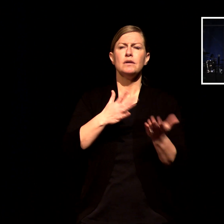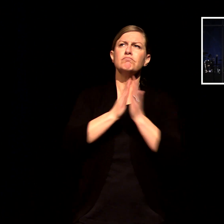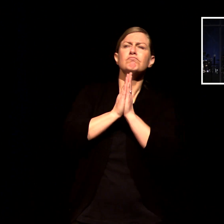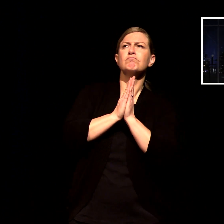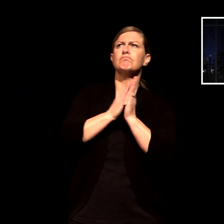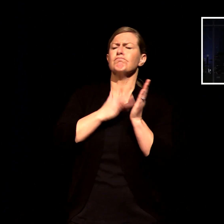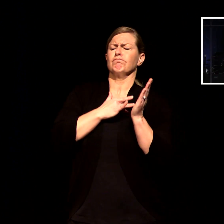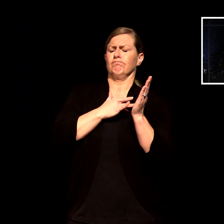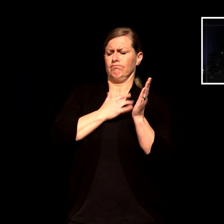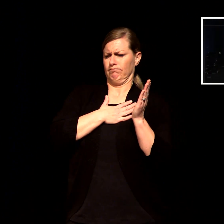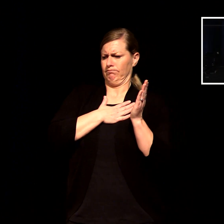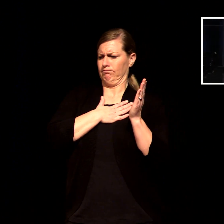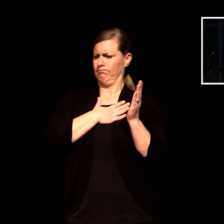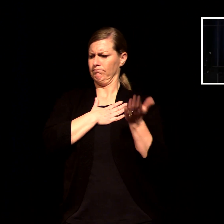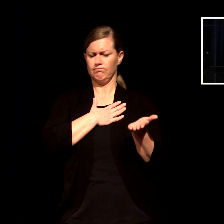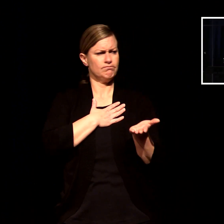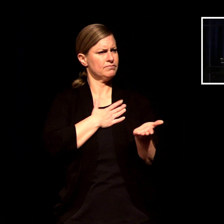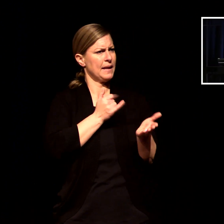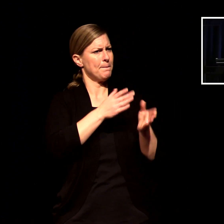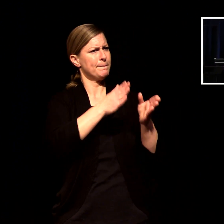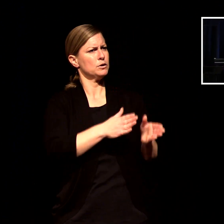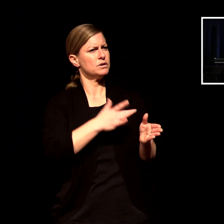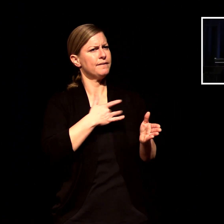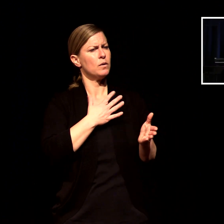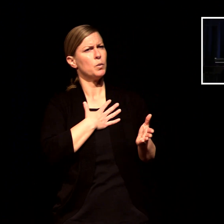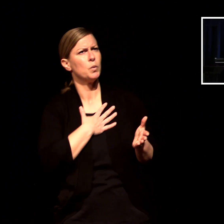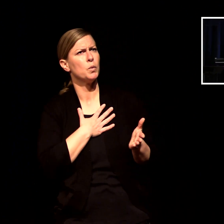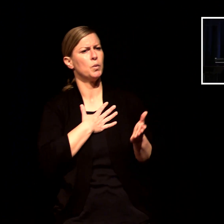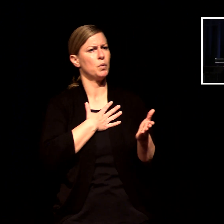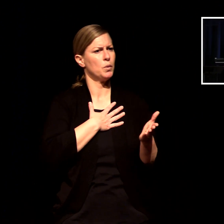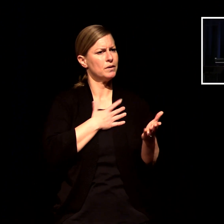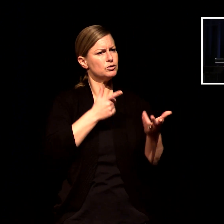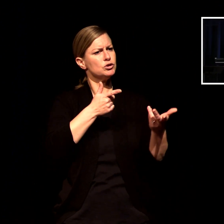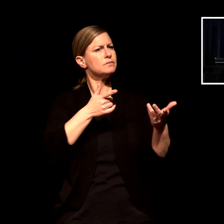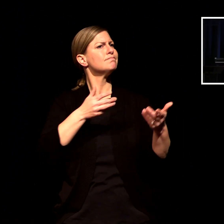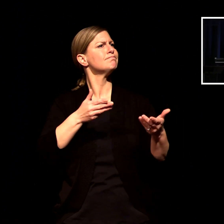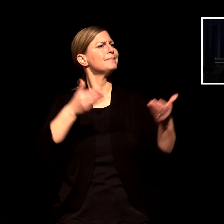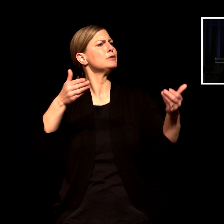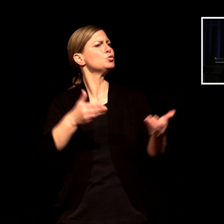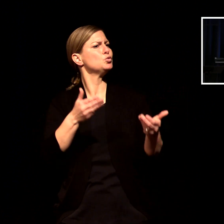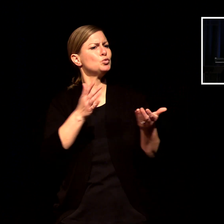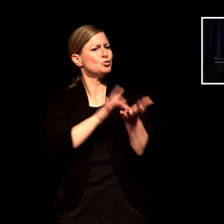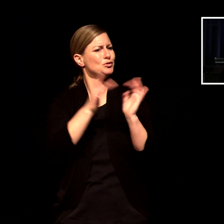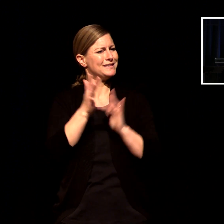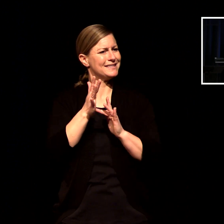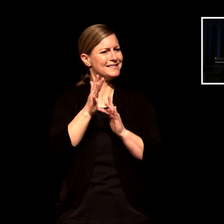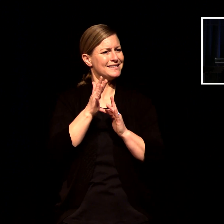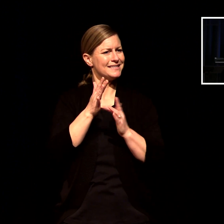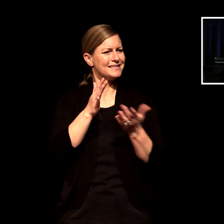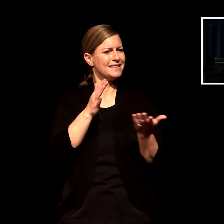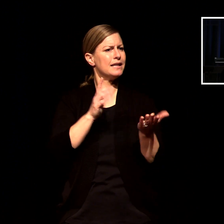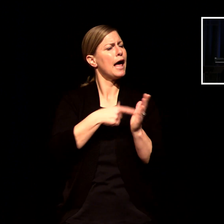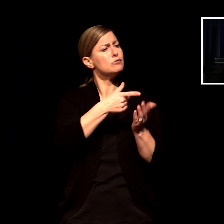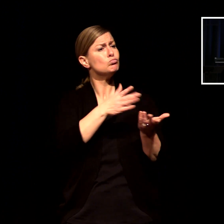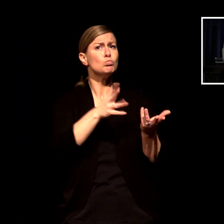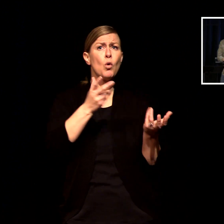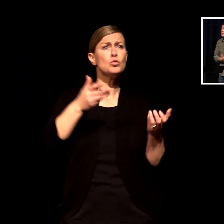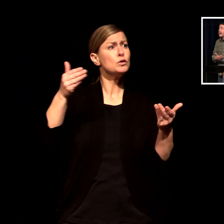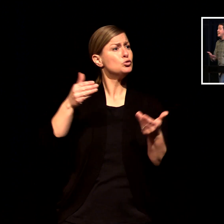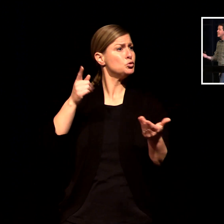to jesus and i love that idea you're just introducing somebody to jesus you're just allowing them to see who he is and it's a beautiful thing i